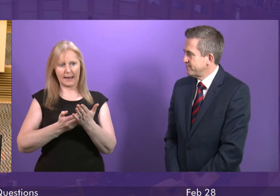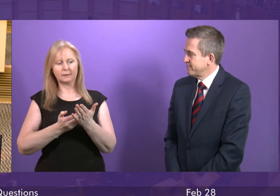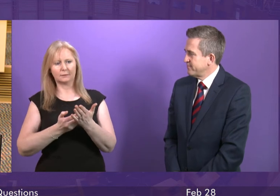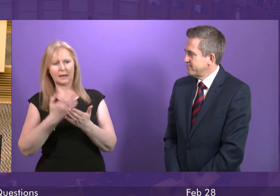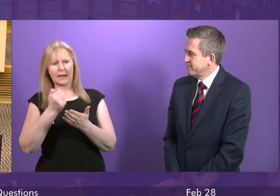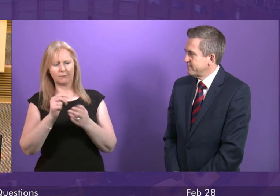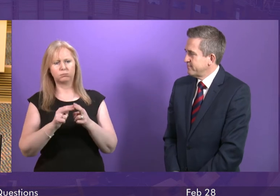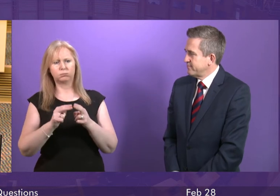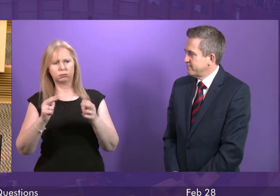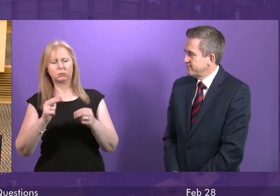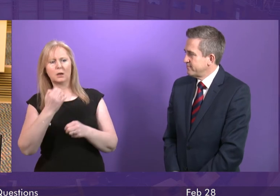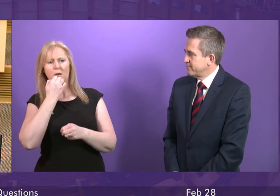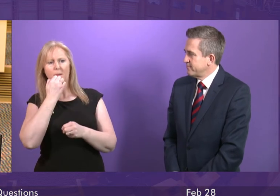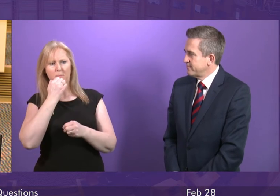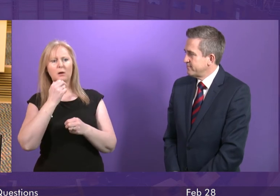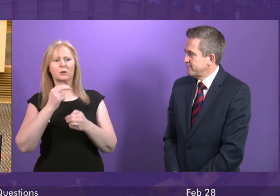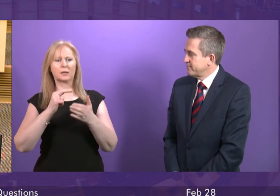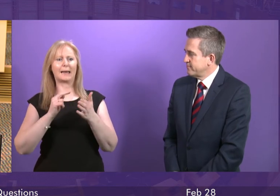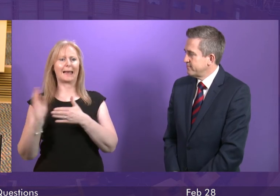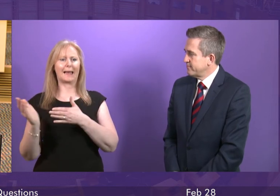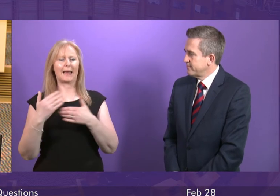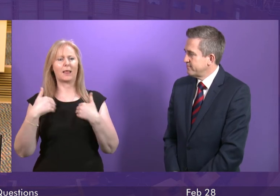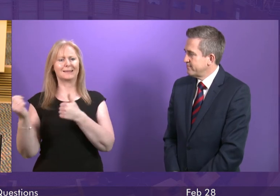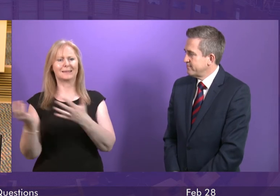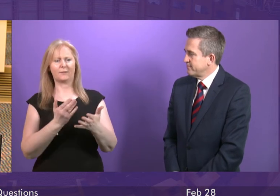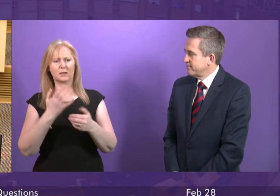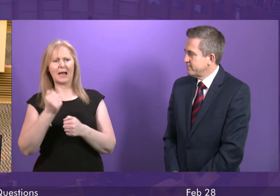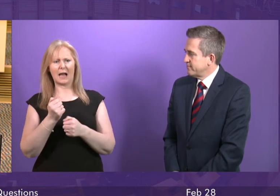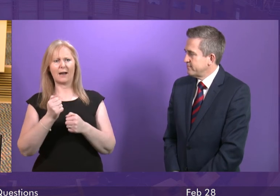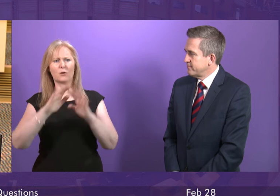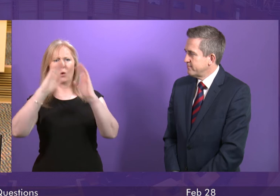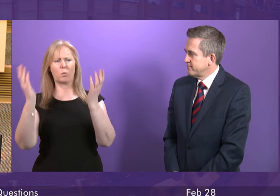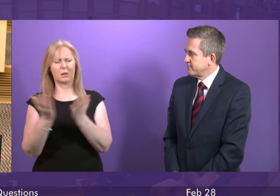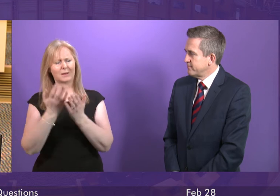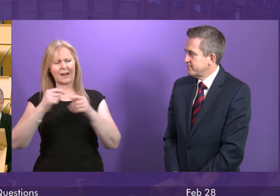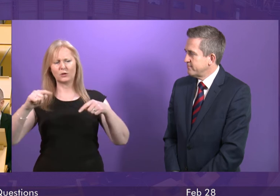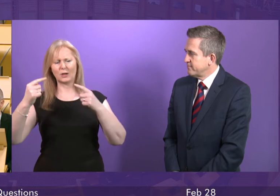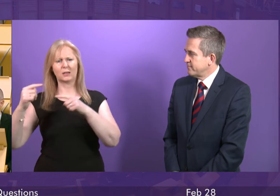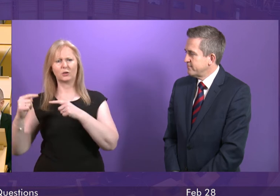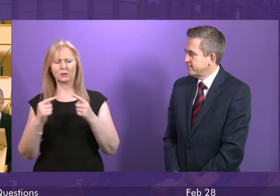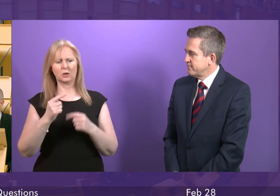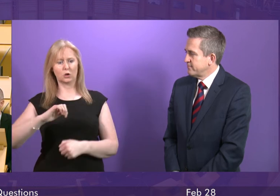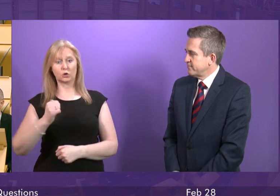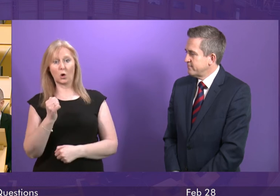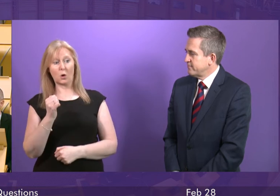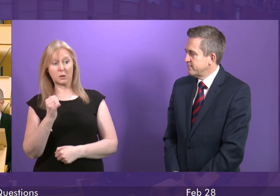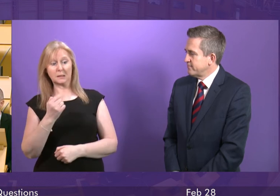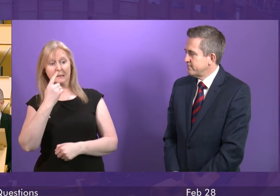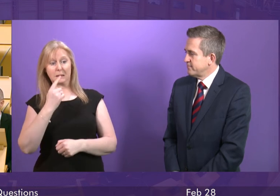demand is rising, so health services across the world are having to deal with that challenge. Scotland is actually doing it better than any other health service